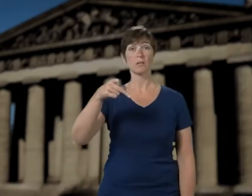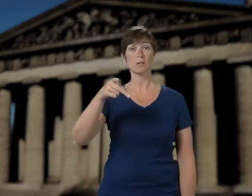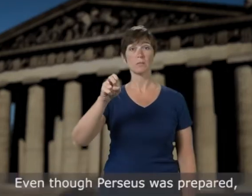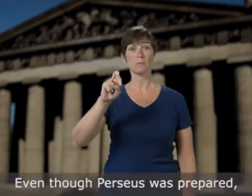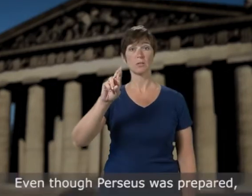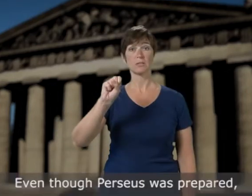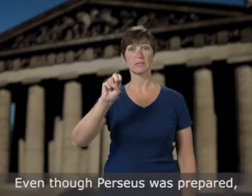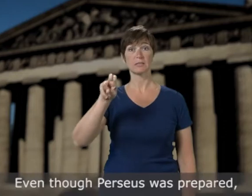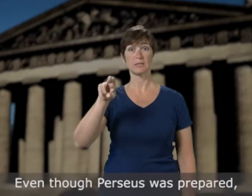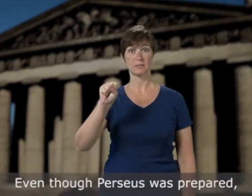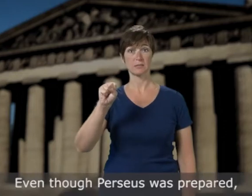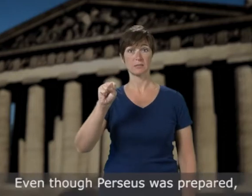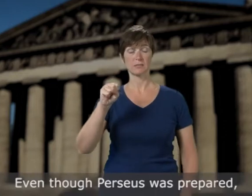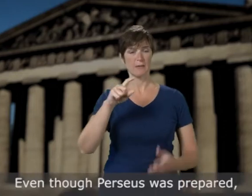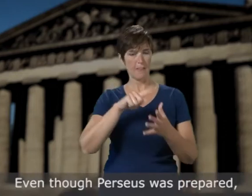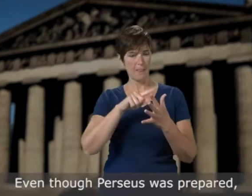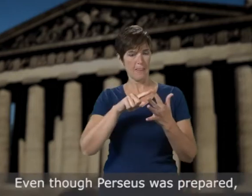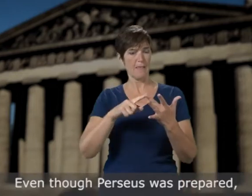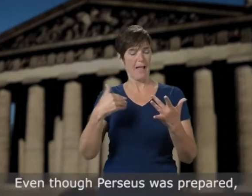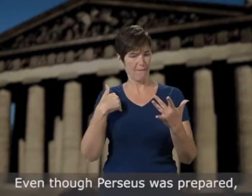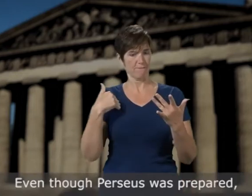even though Perseus was prepared